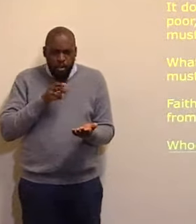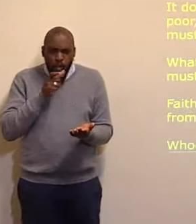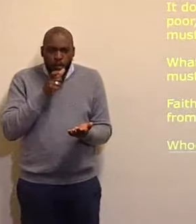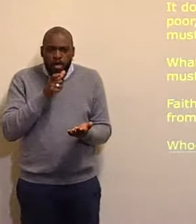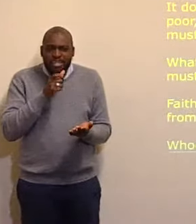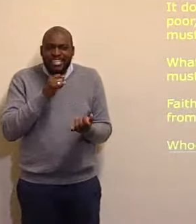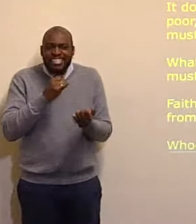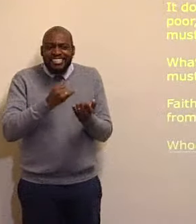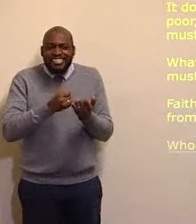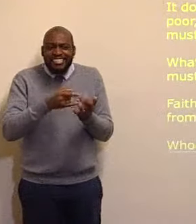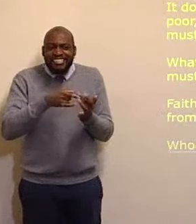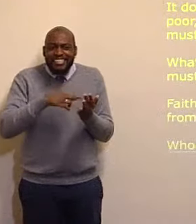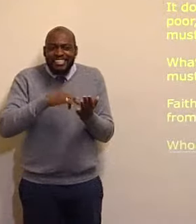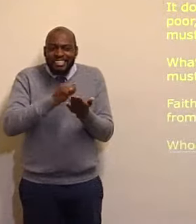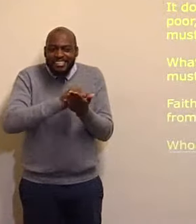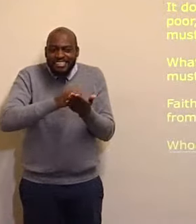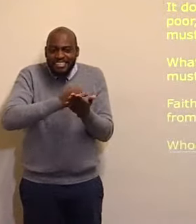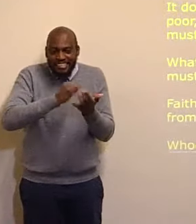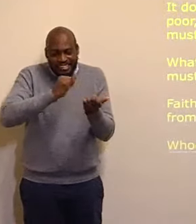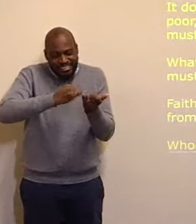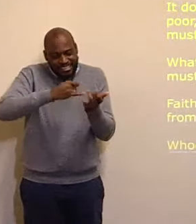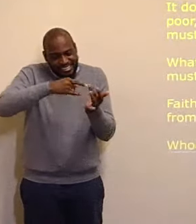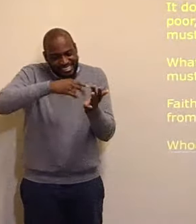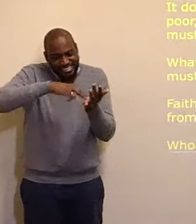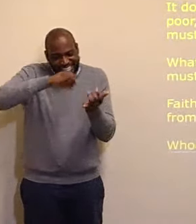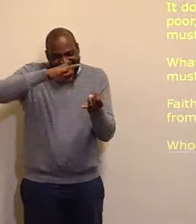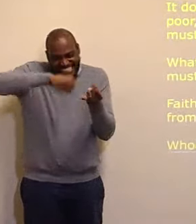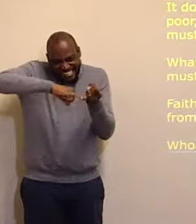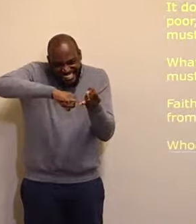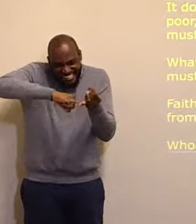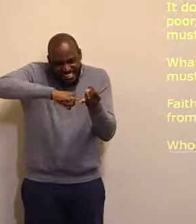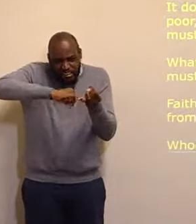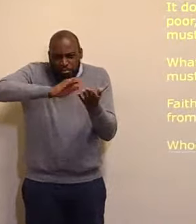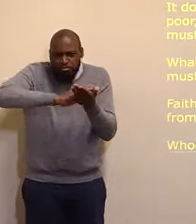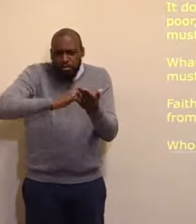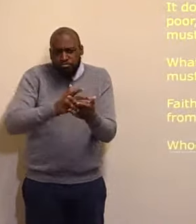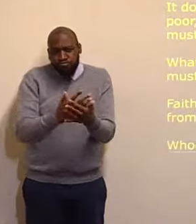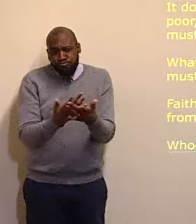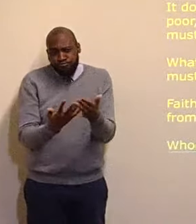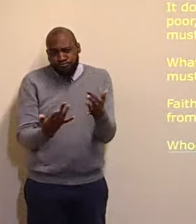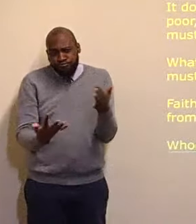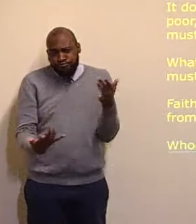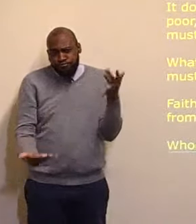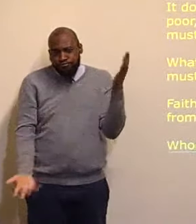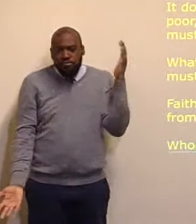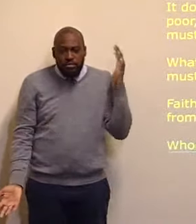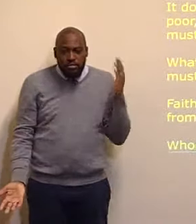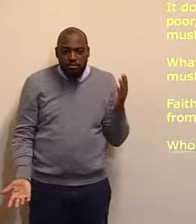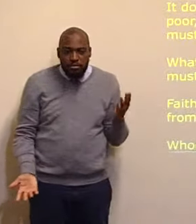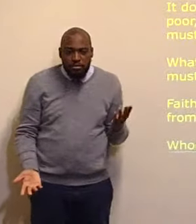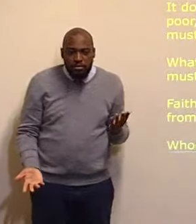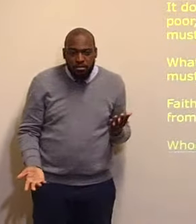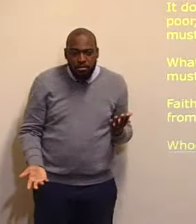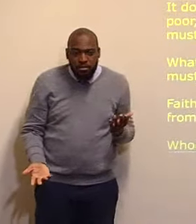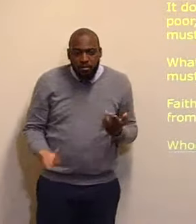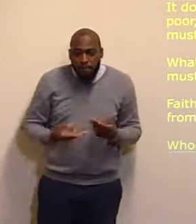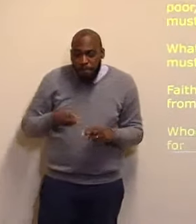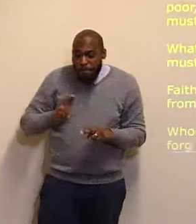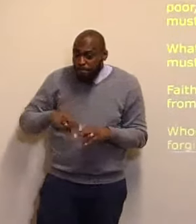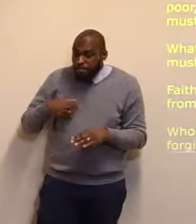there, but all my sins, oh my dear friends, if you do not know, the Lord Jesus Christ, may I urge you,